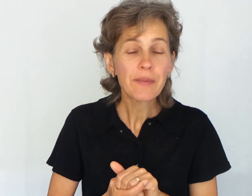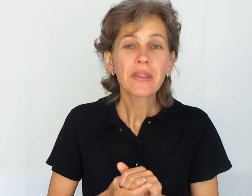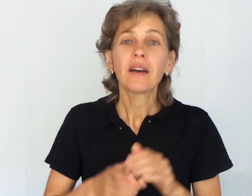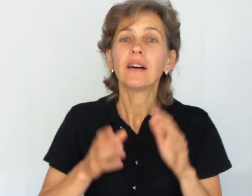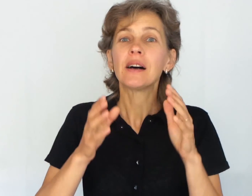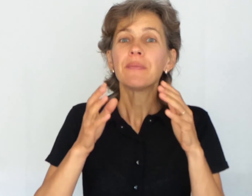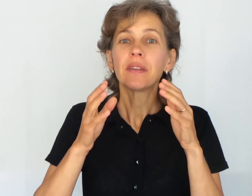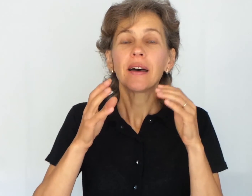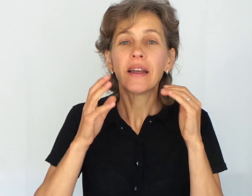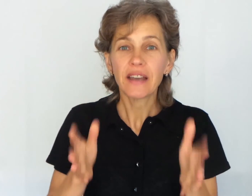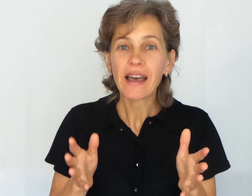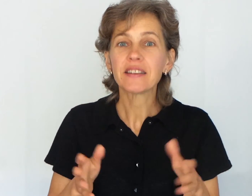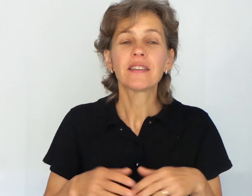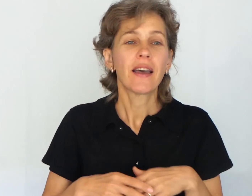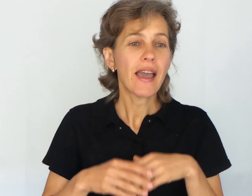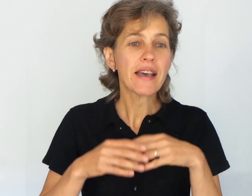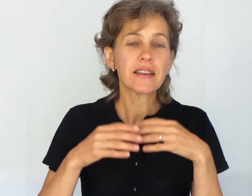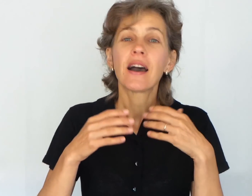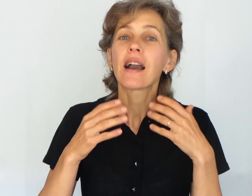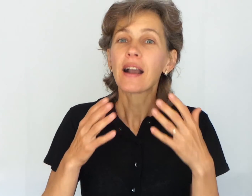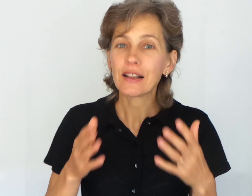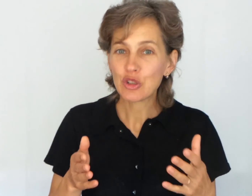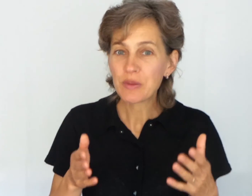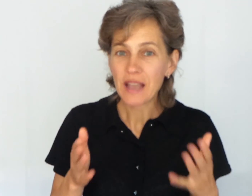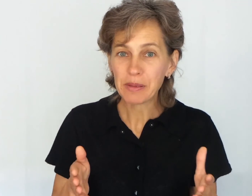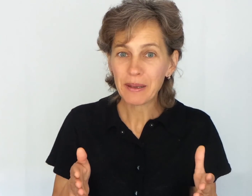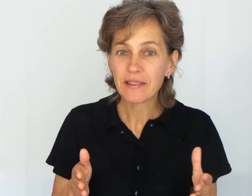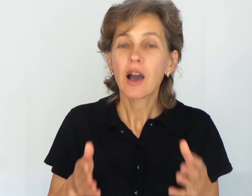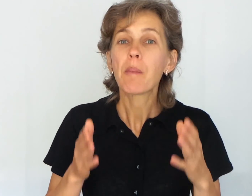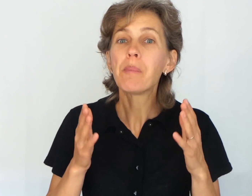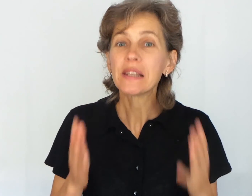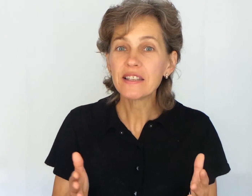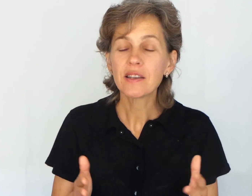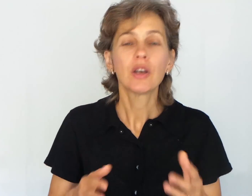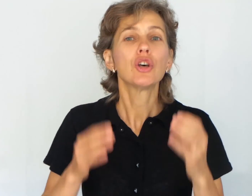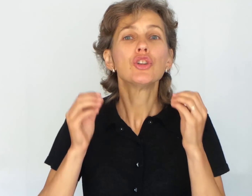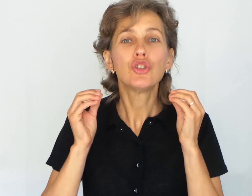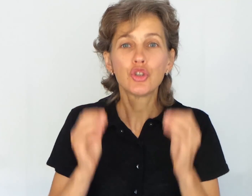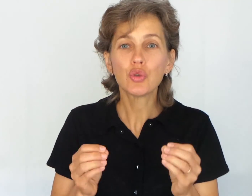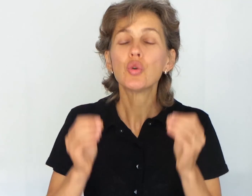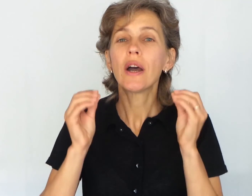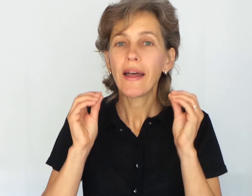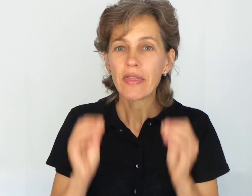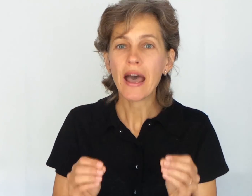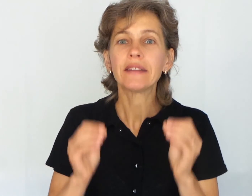anti-acids as a calcium supplement. Please do not